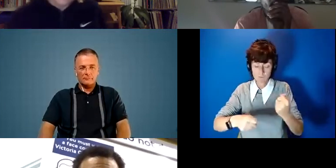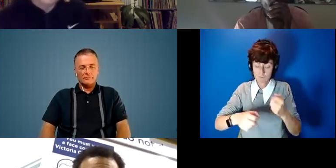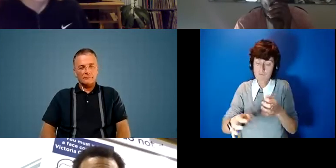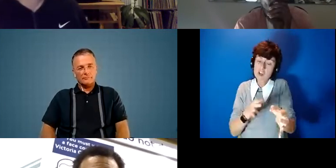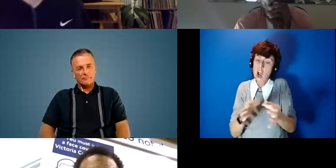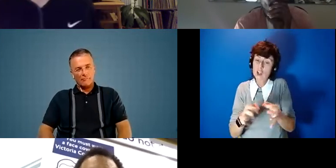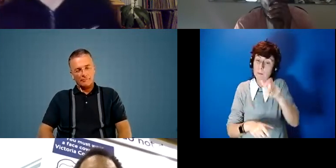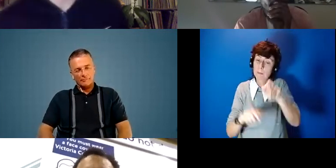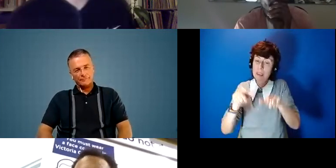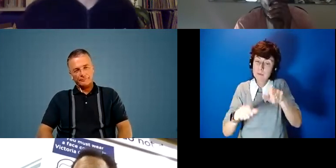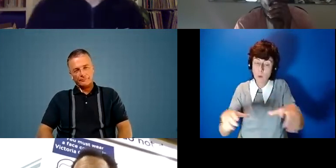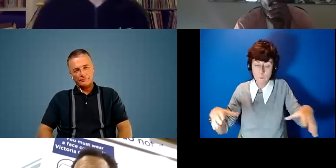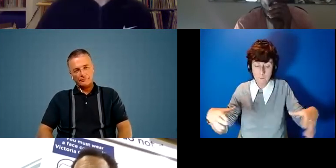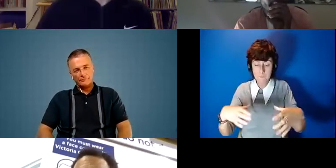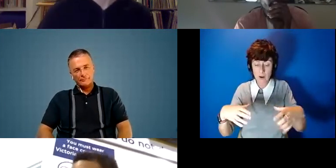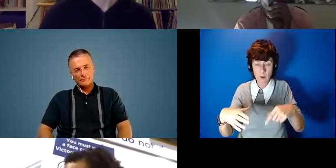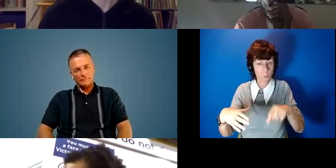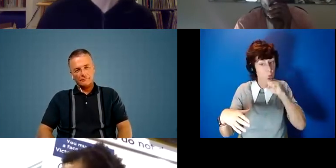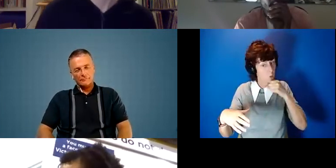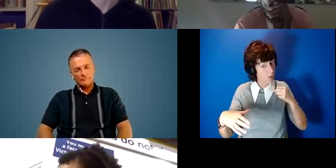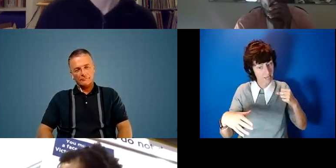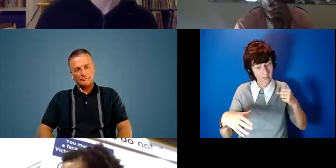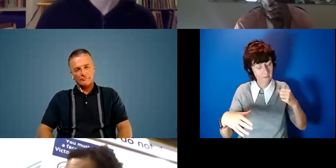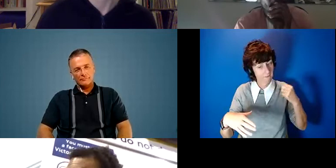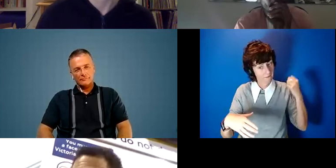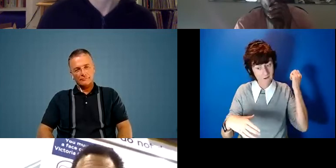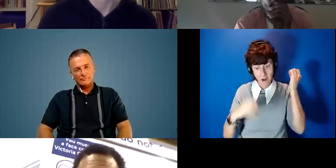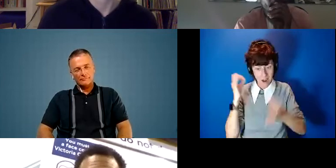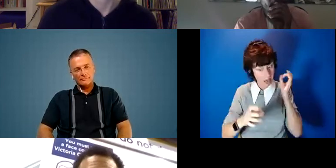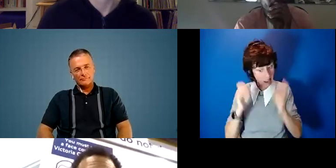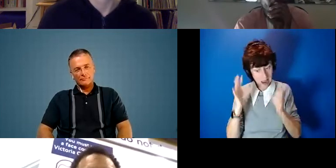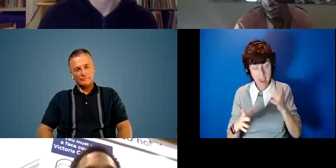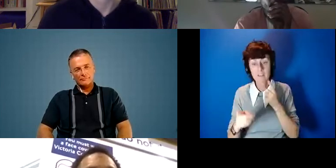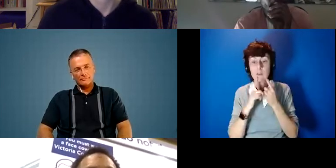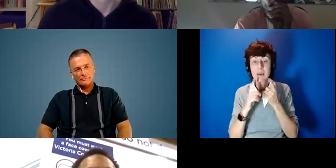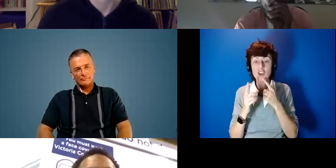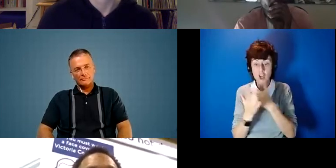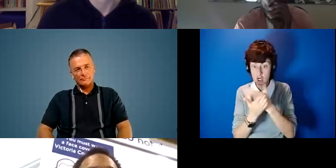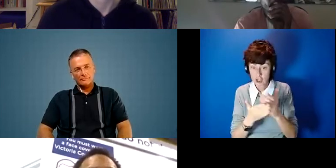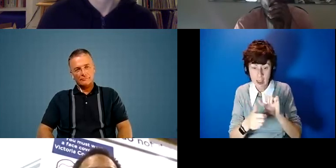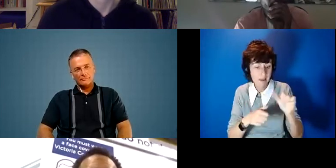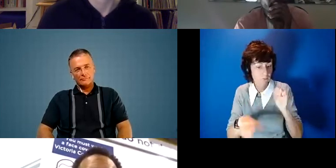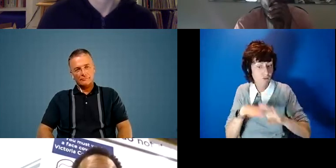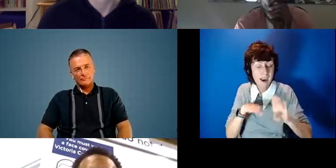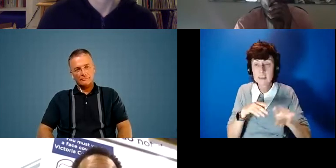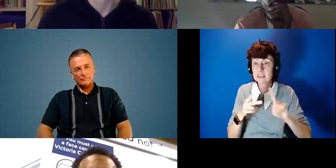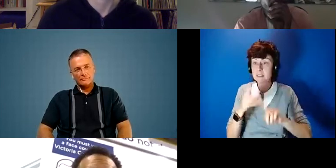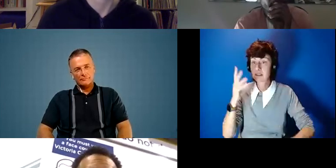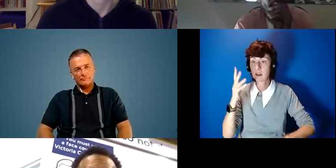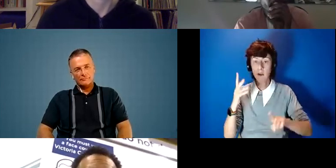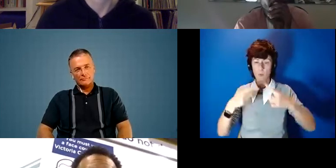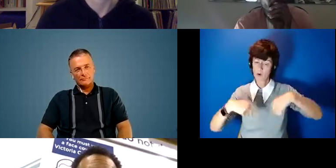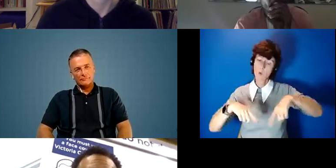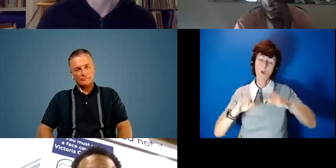and we are really just going to absolutely go for it in terms of getting together sharing best practice so we're not all doing the work